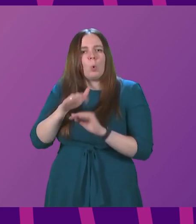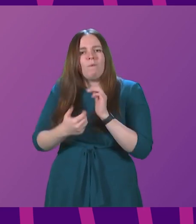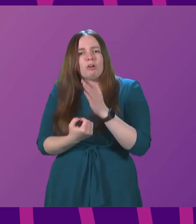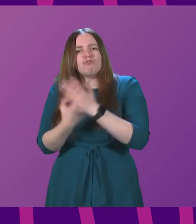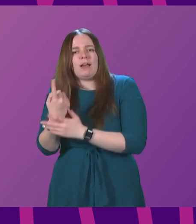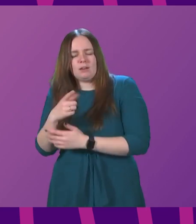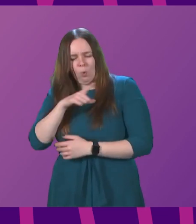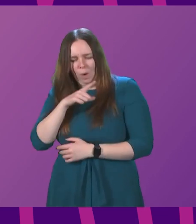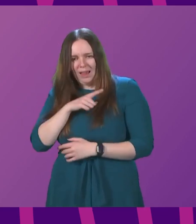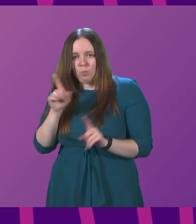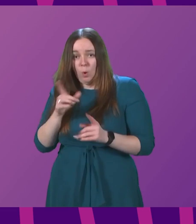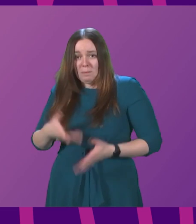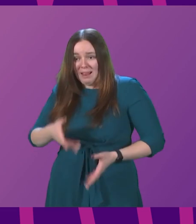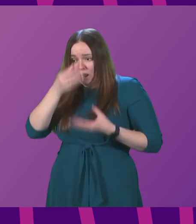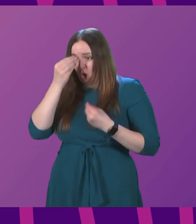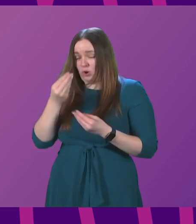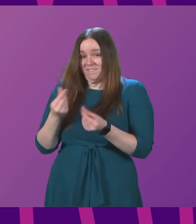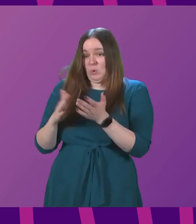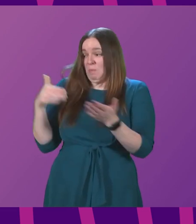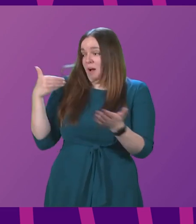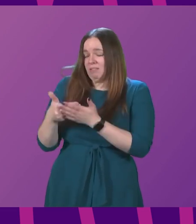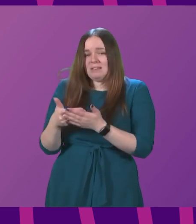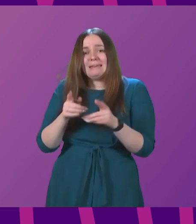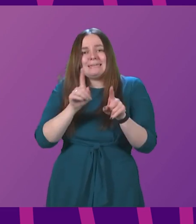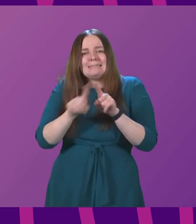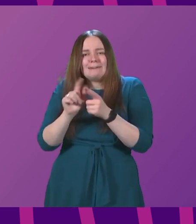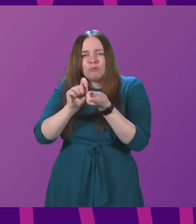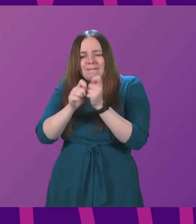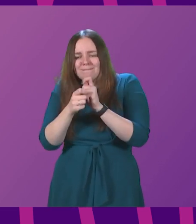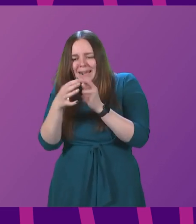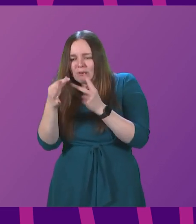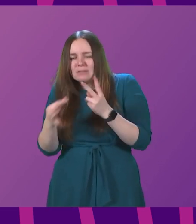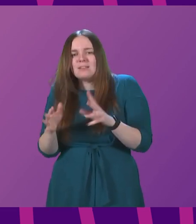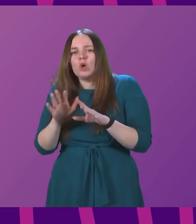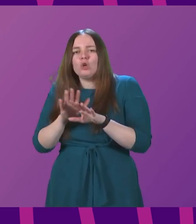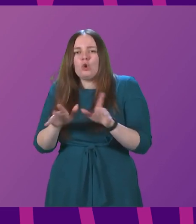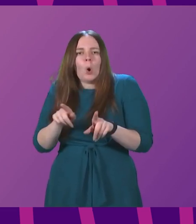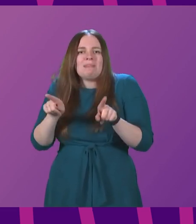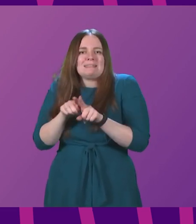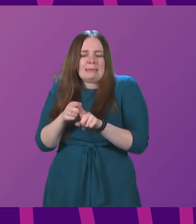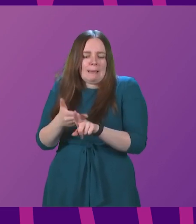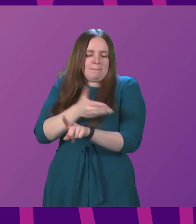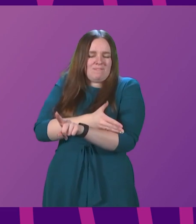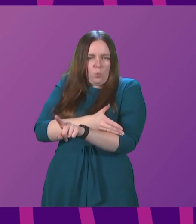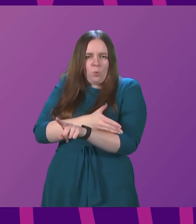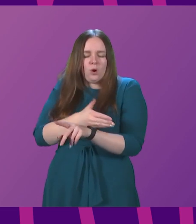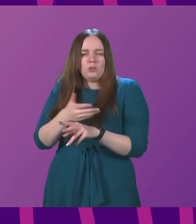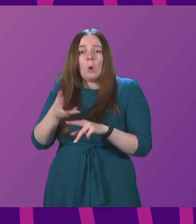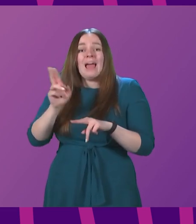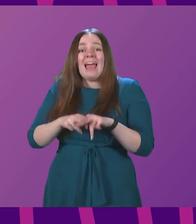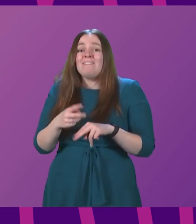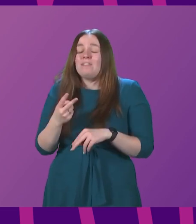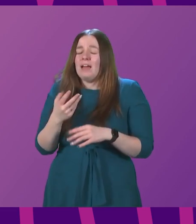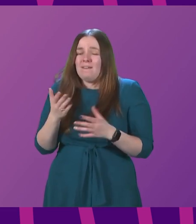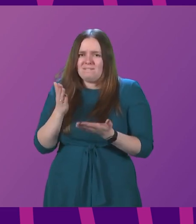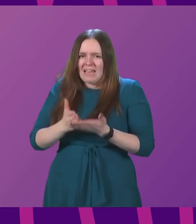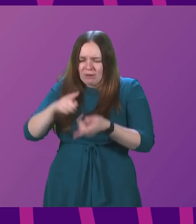over particularly the last few months is that different variants do not behave in the same way as previous variants. So if you have too rigid